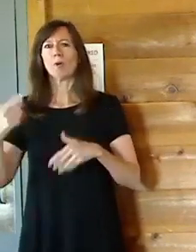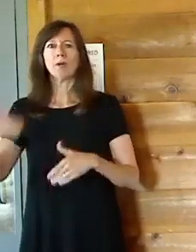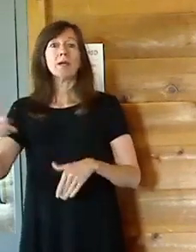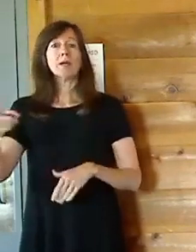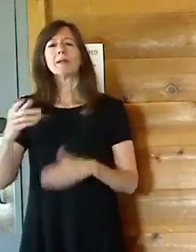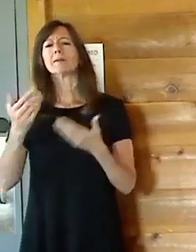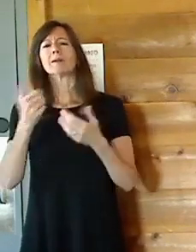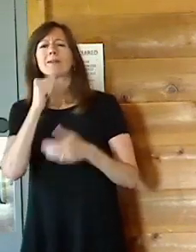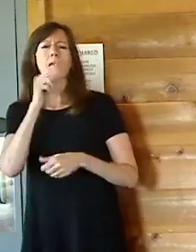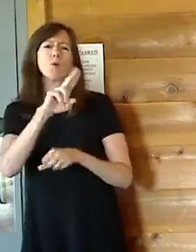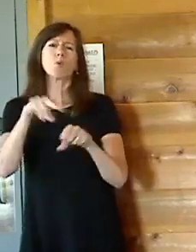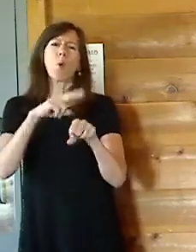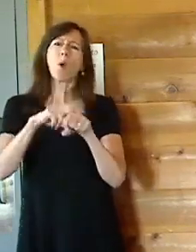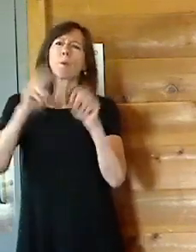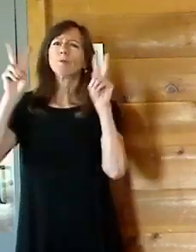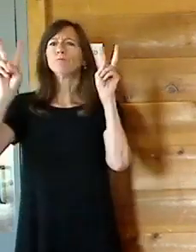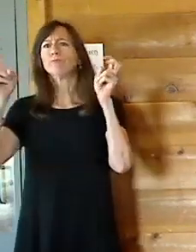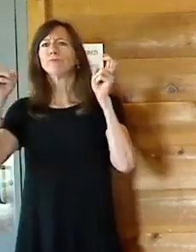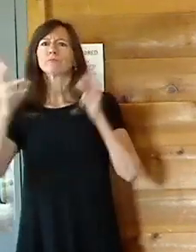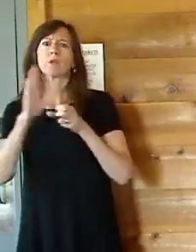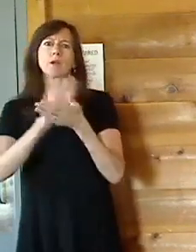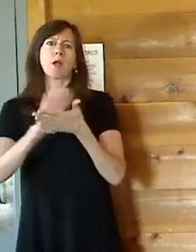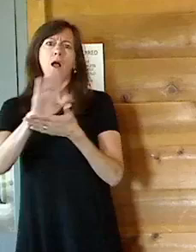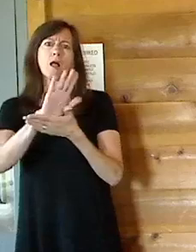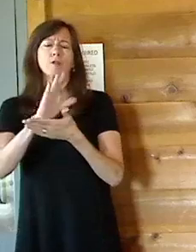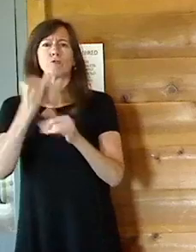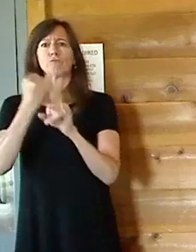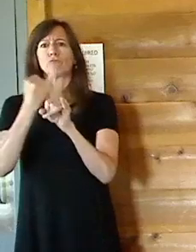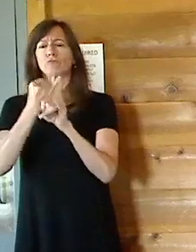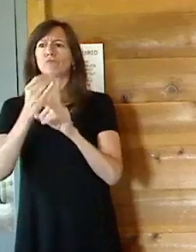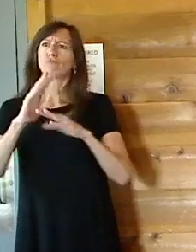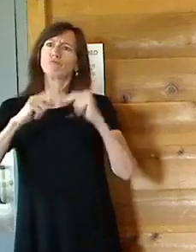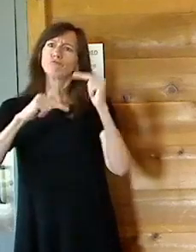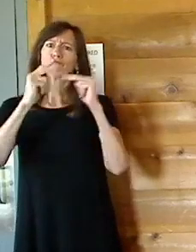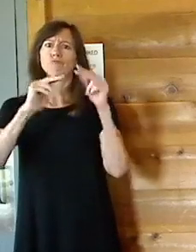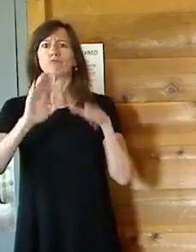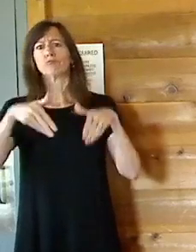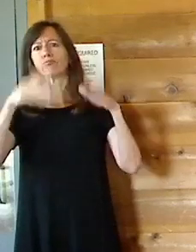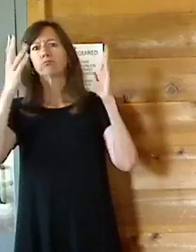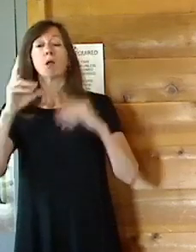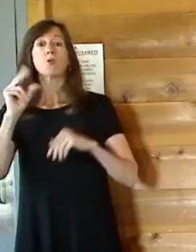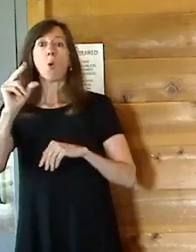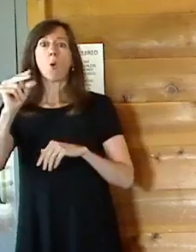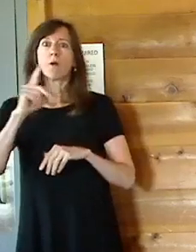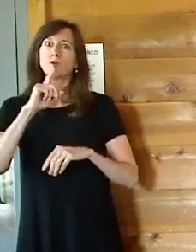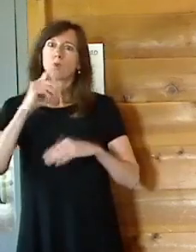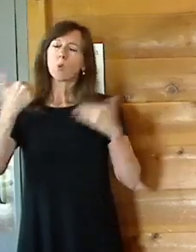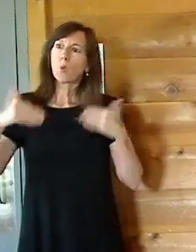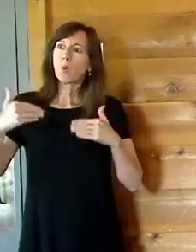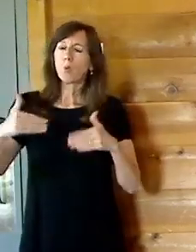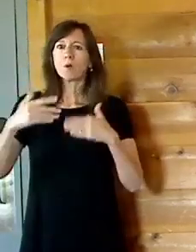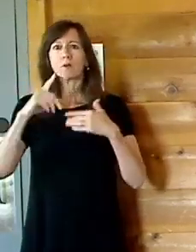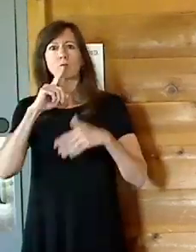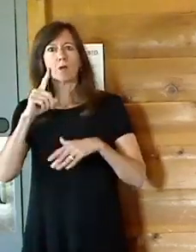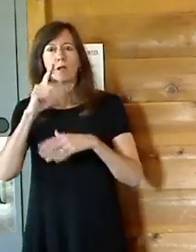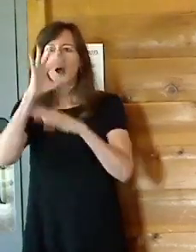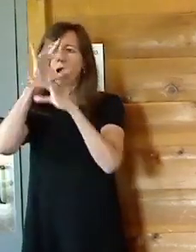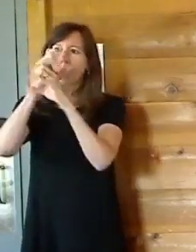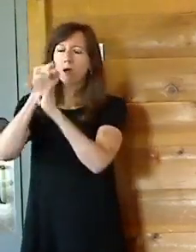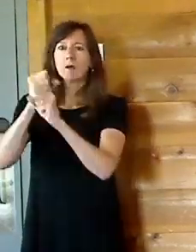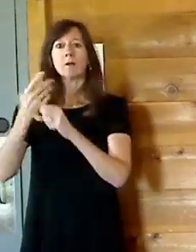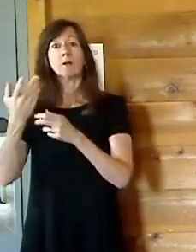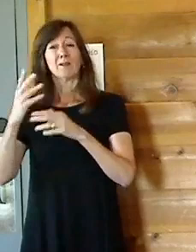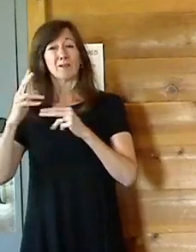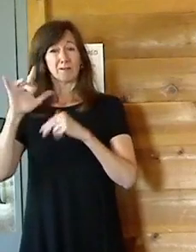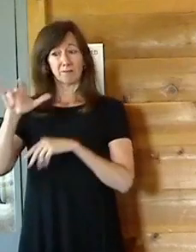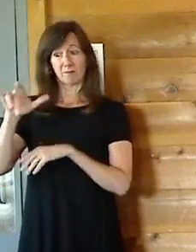a great incubator to streamline people going into the aviation field, going right into actually obtaining